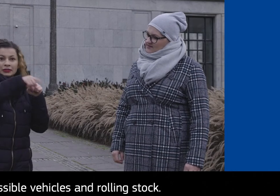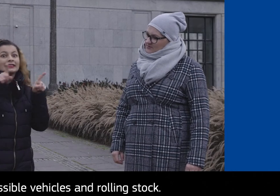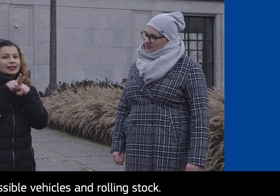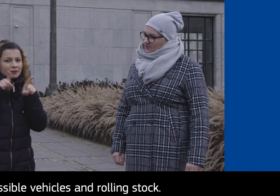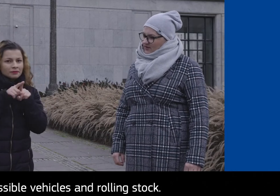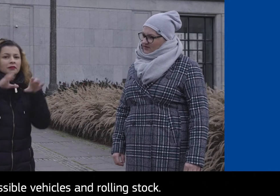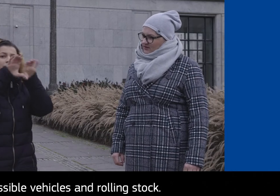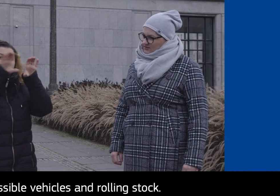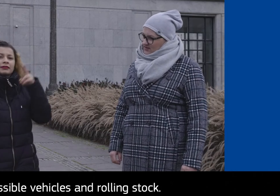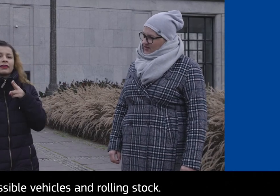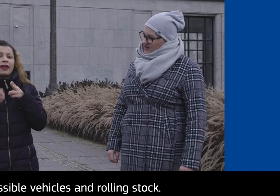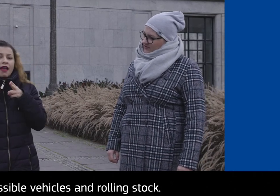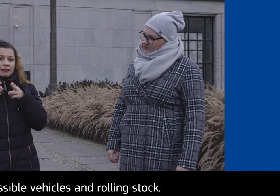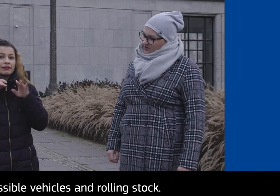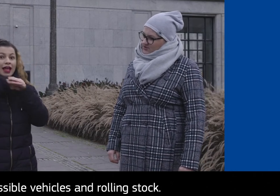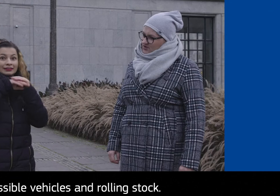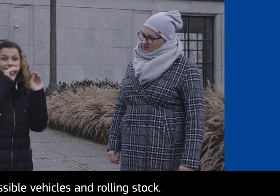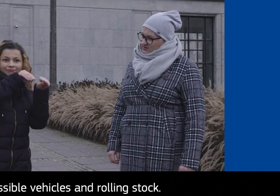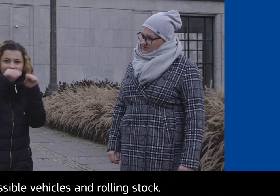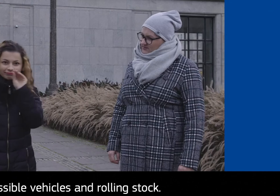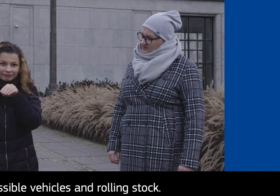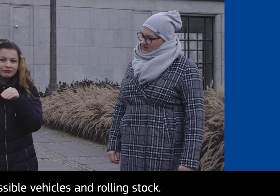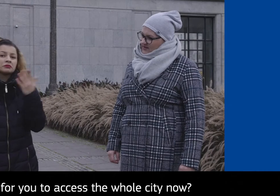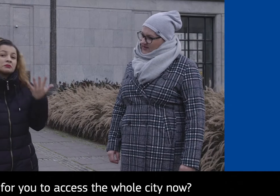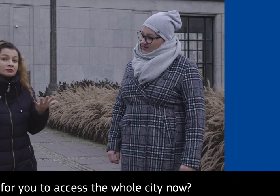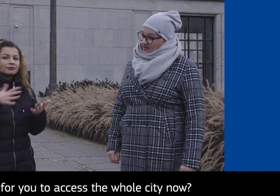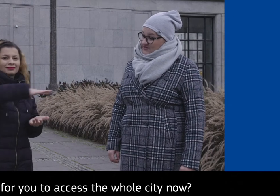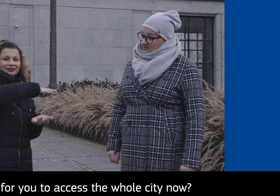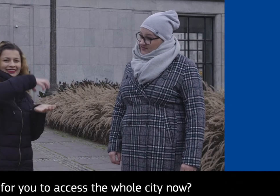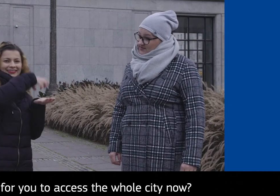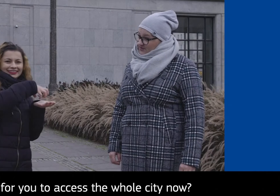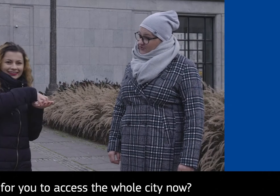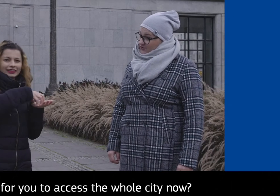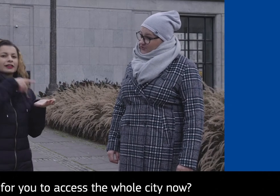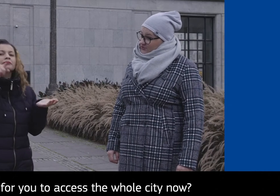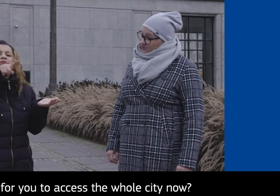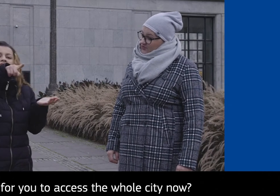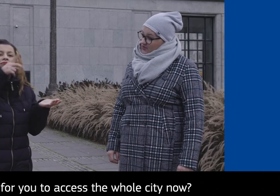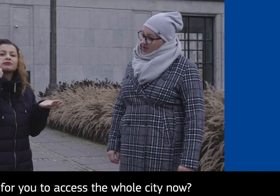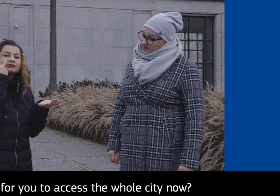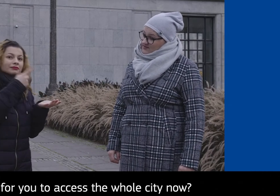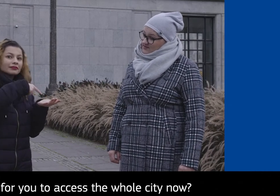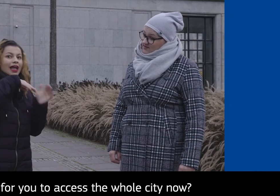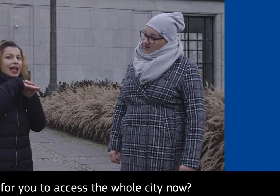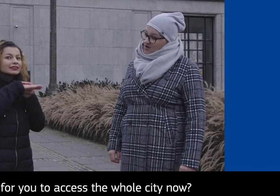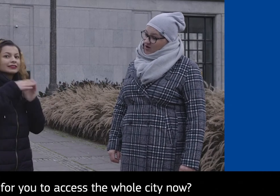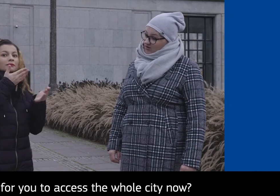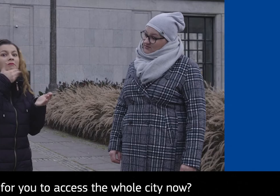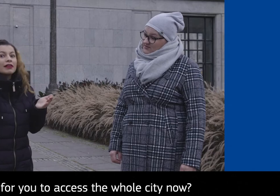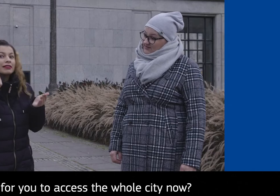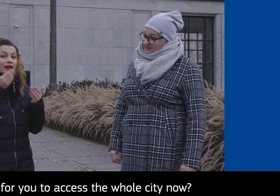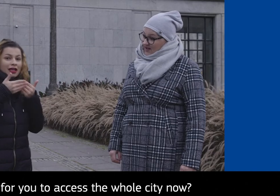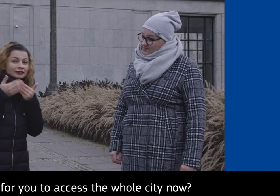accessible vehicles and rolling stops. Is it easier for you to access the